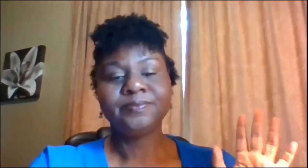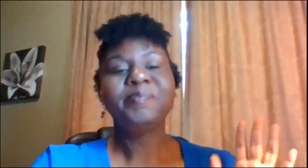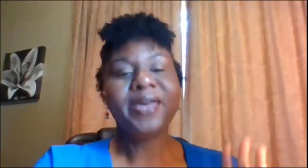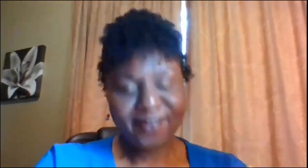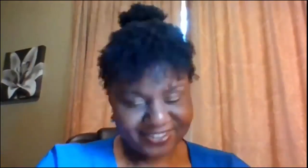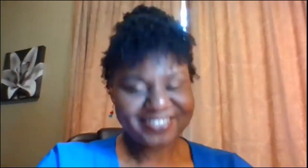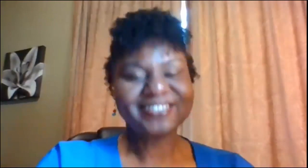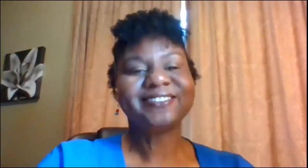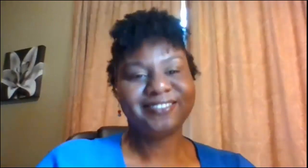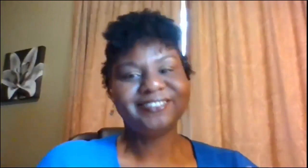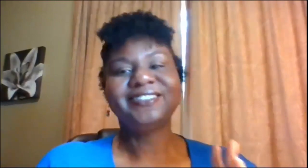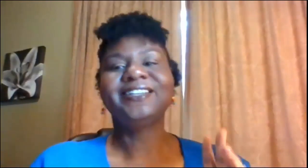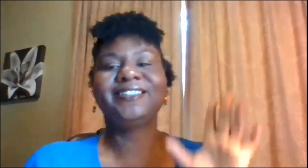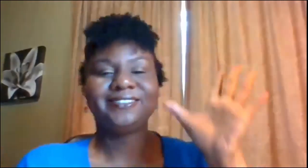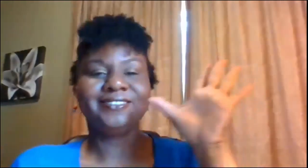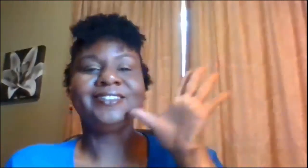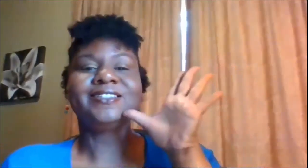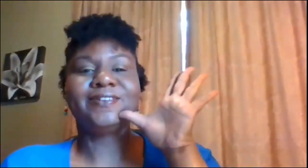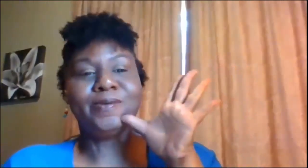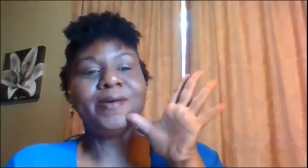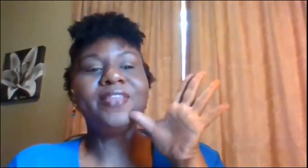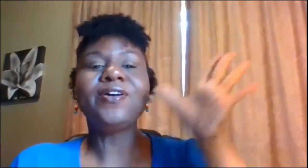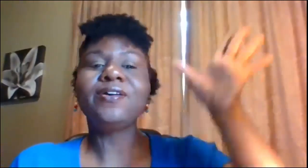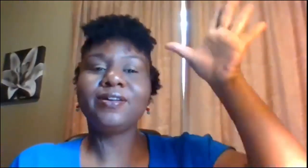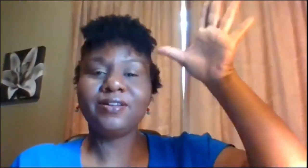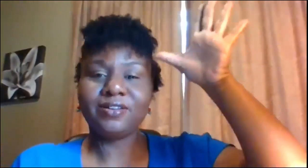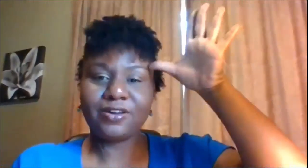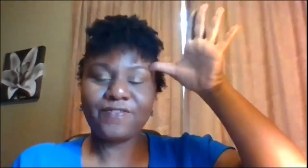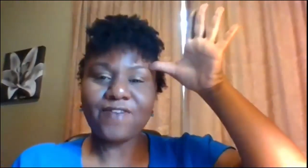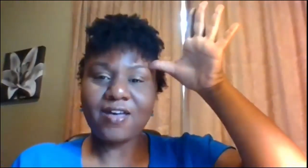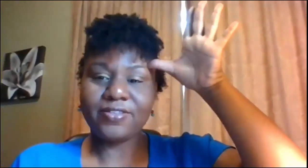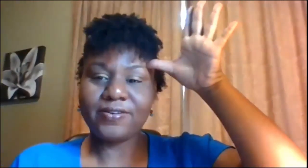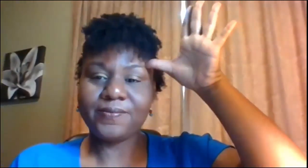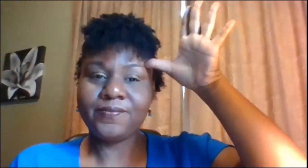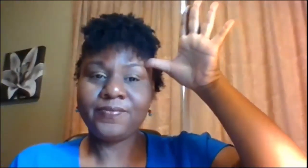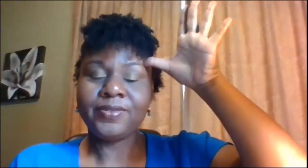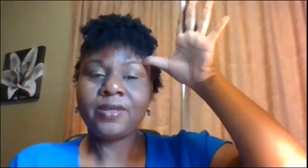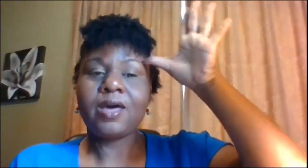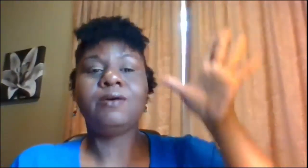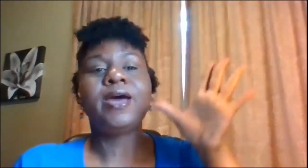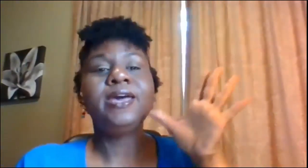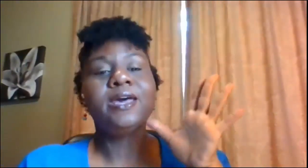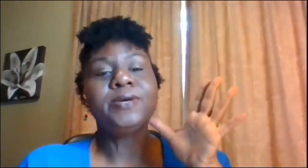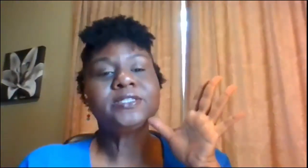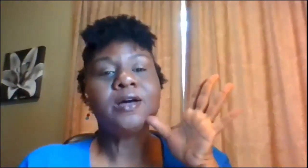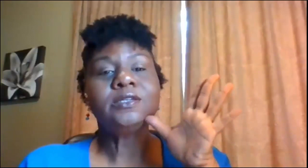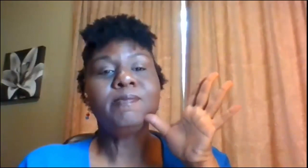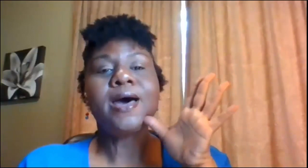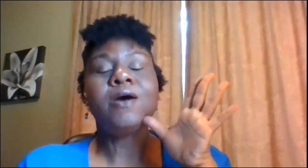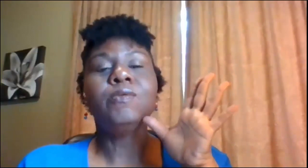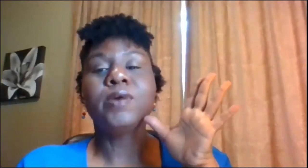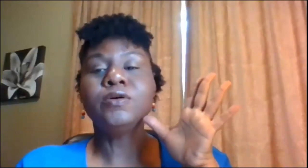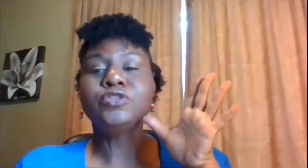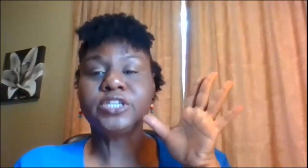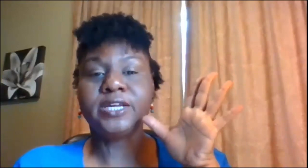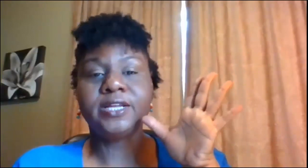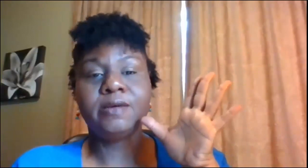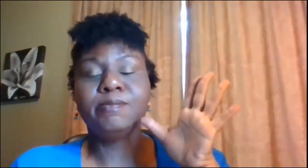parents good so your mother your father all right and we talked about motion and